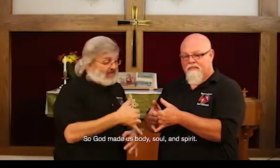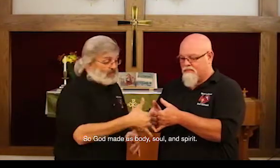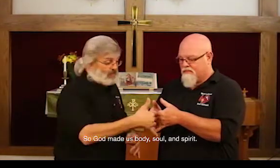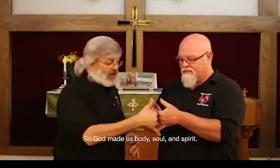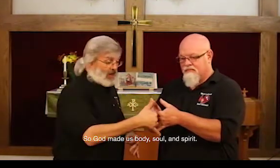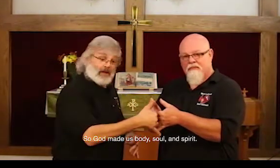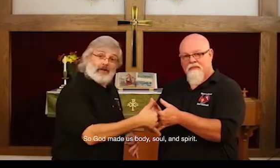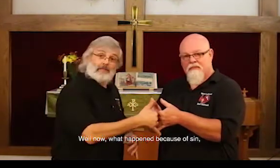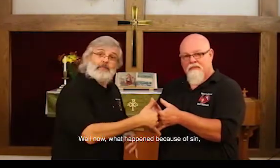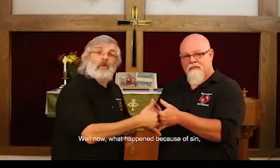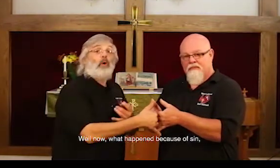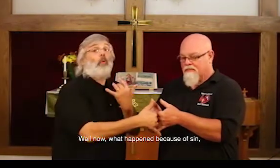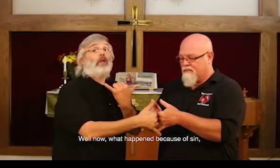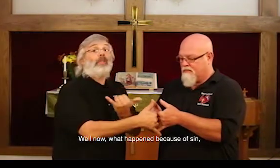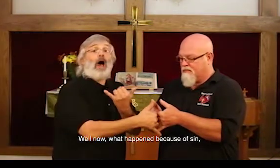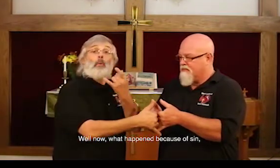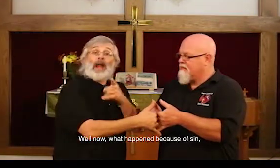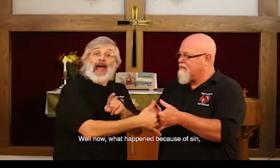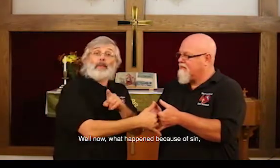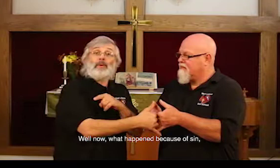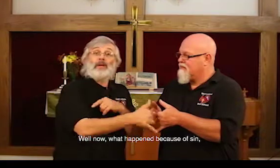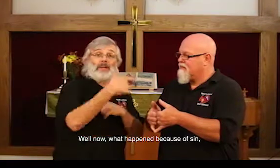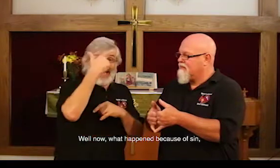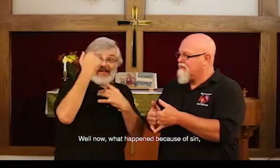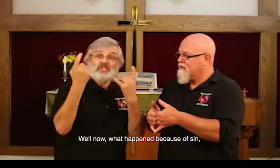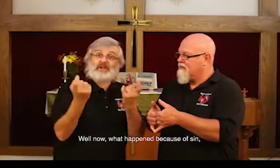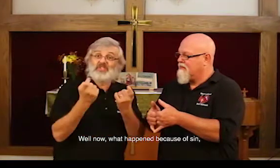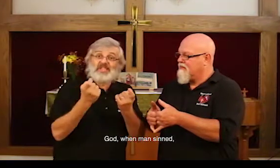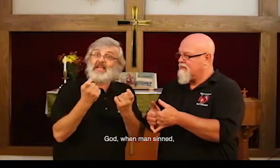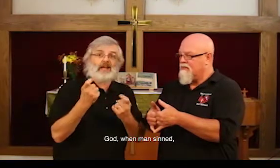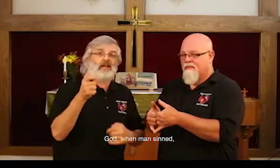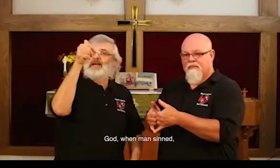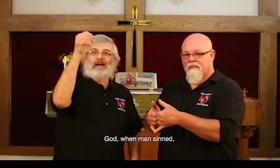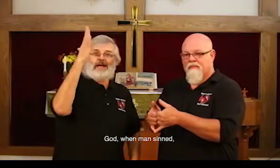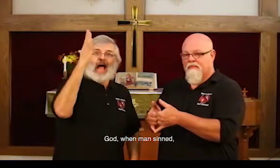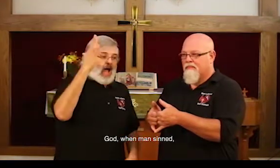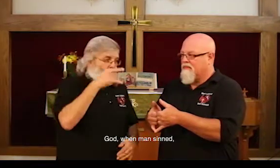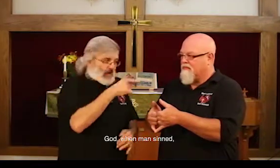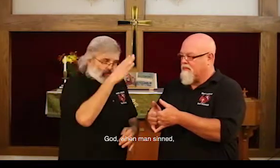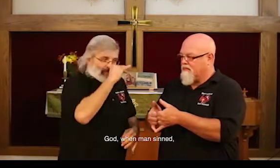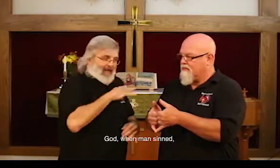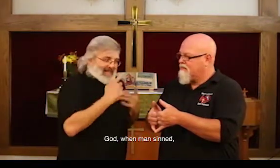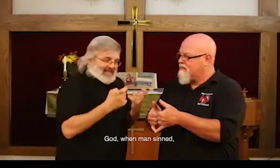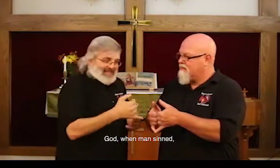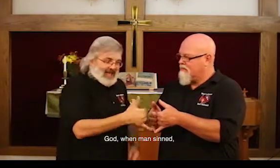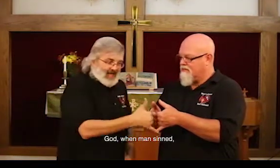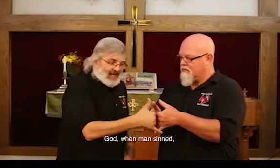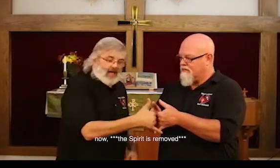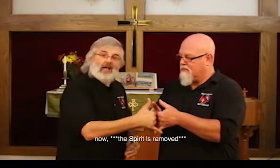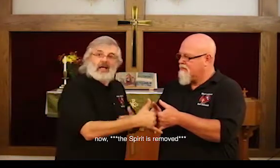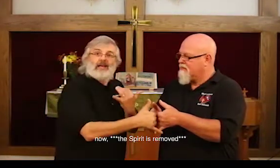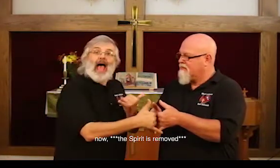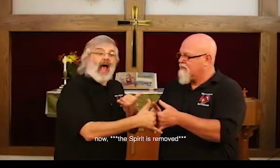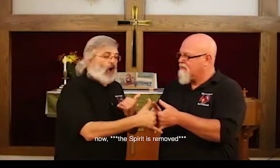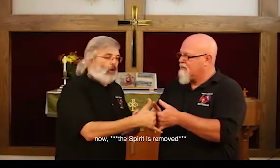spirit, well now what happened because of sin, and God, when man sinned, now,